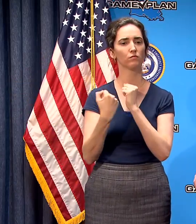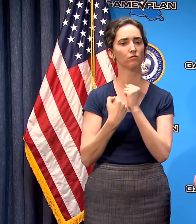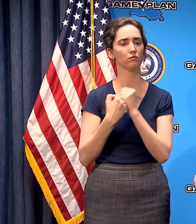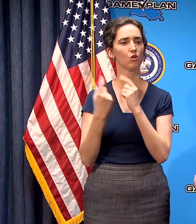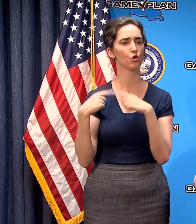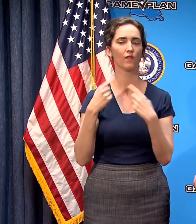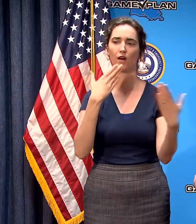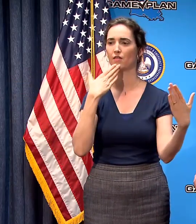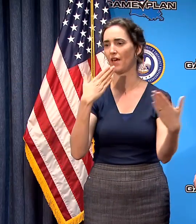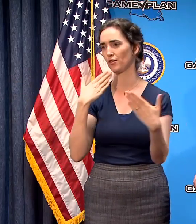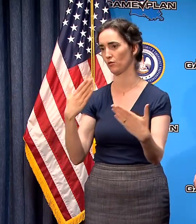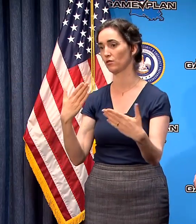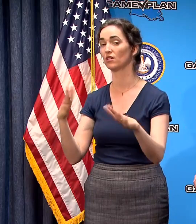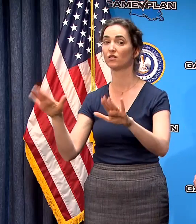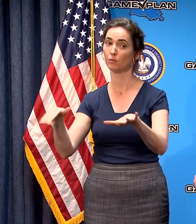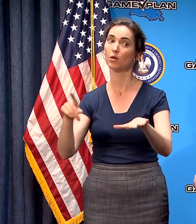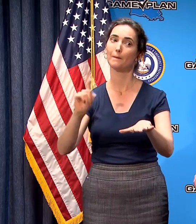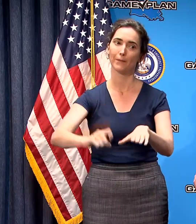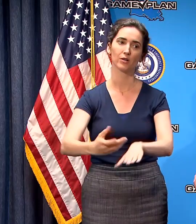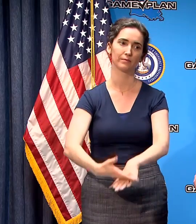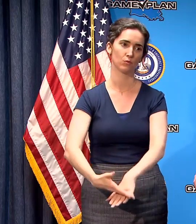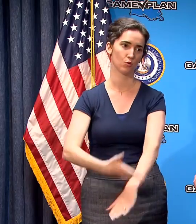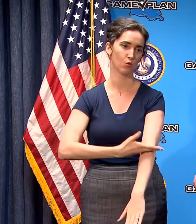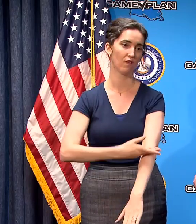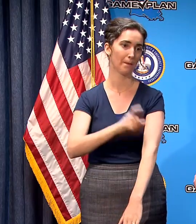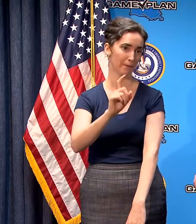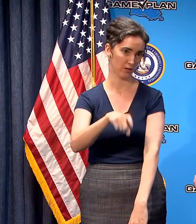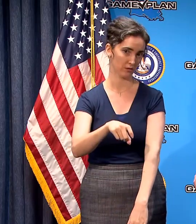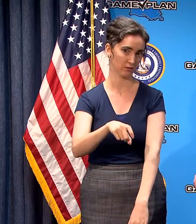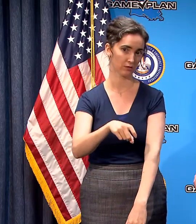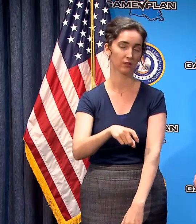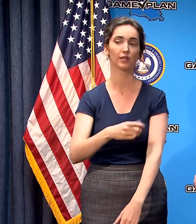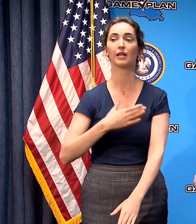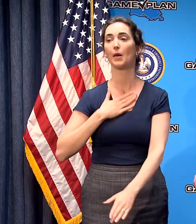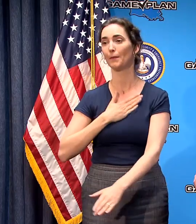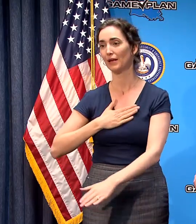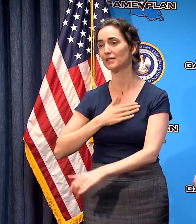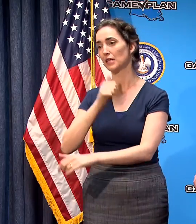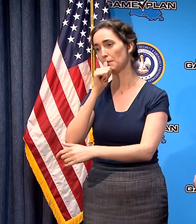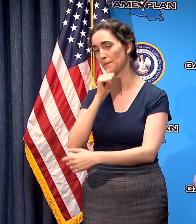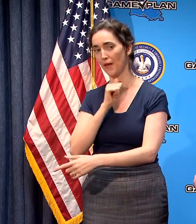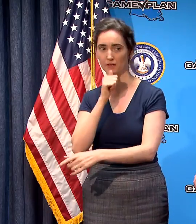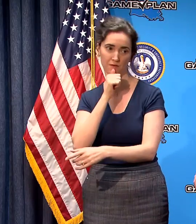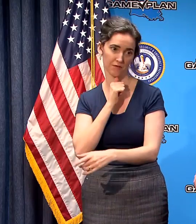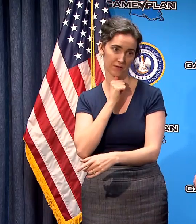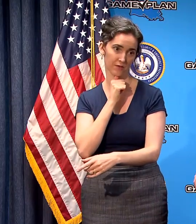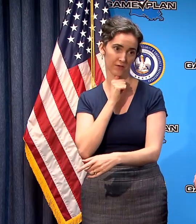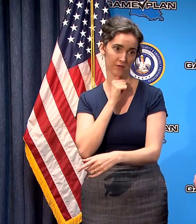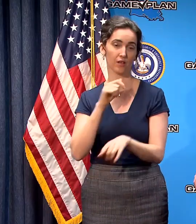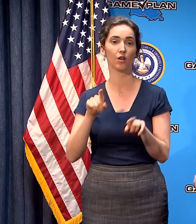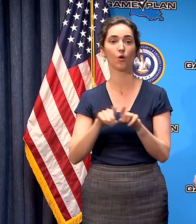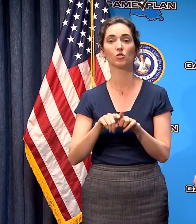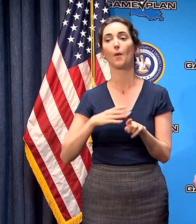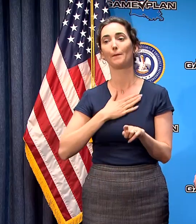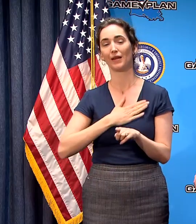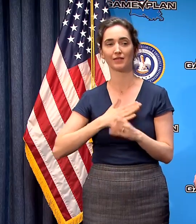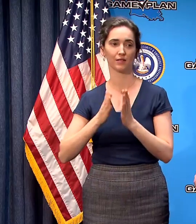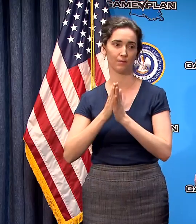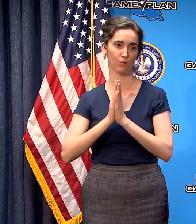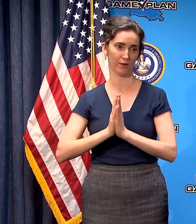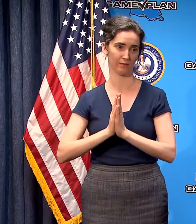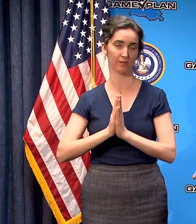but it is going to have to get better I encourage everyone to be patient and I encourage everyone to be prayerful